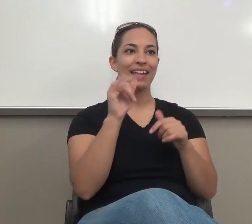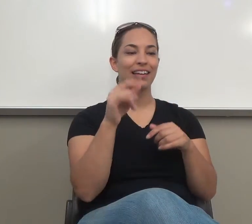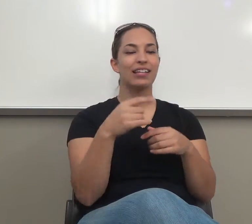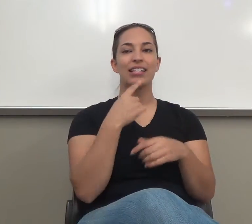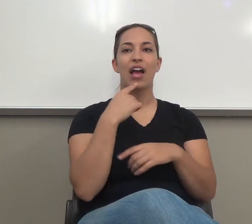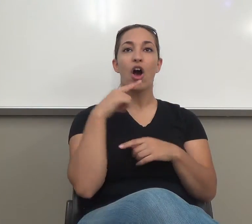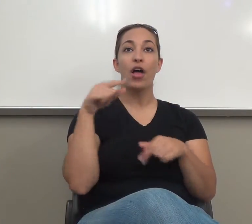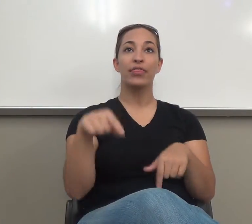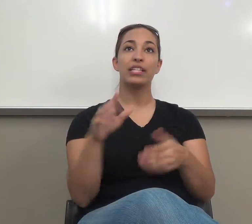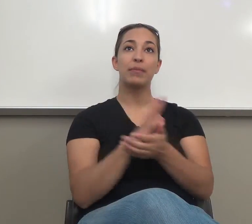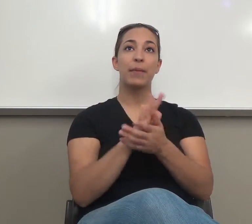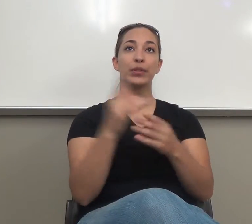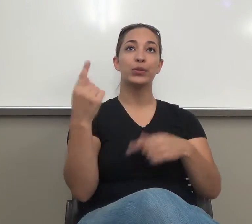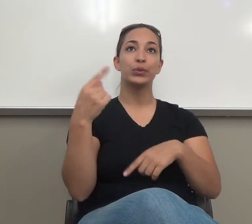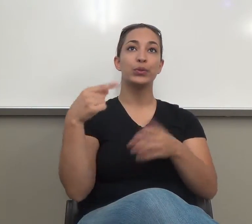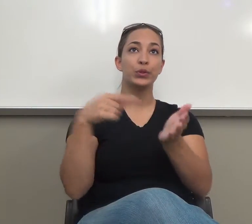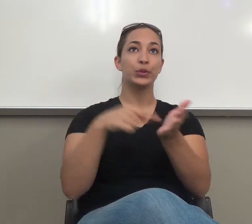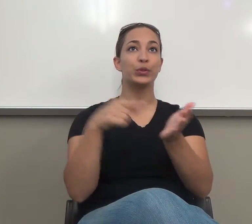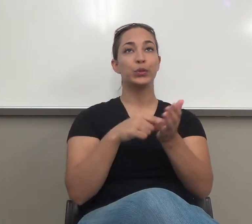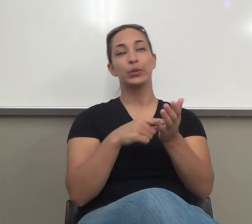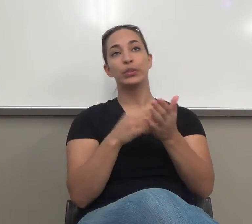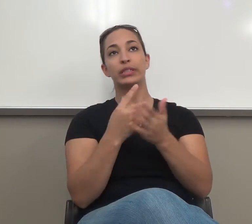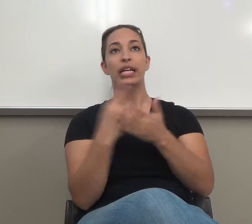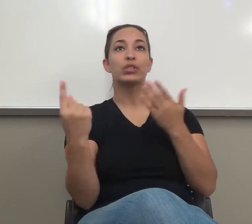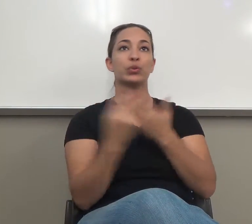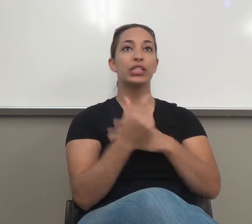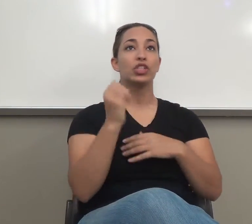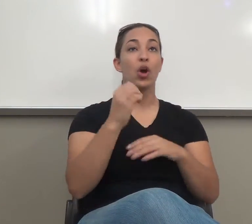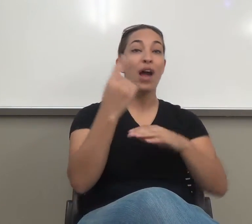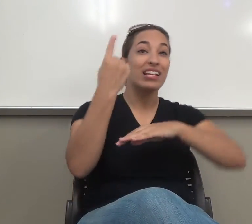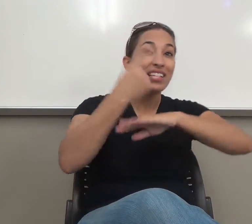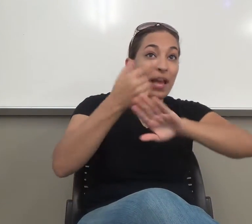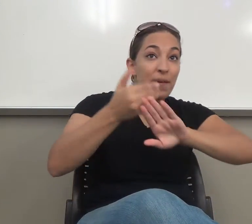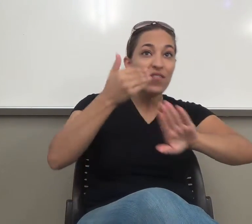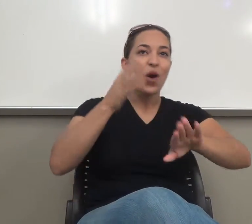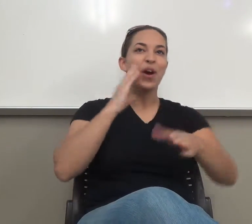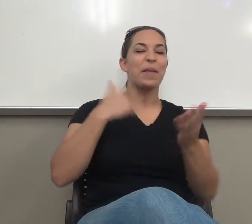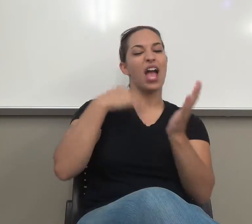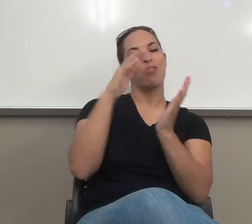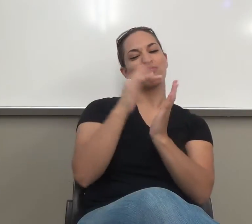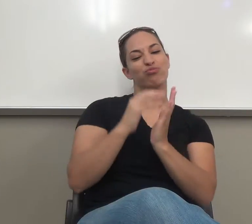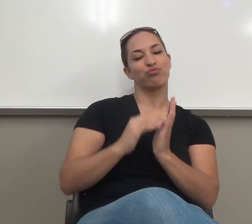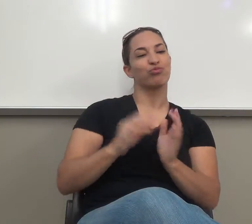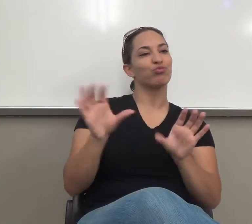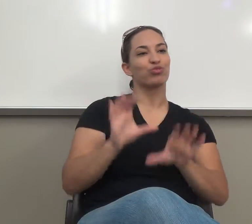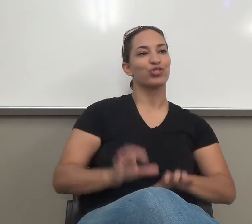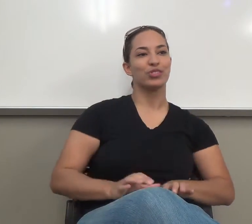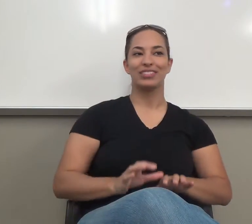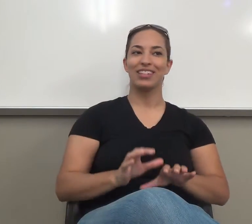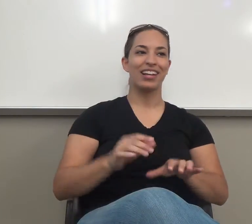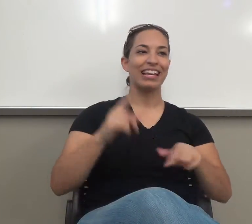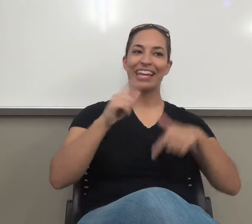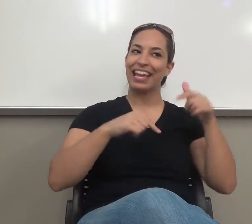That's not going to happen in this class. have to show me that you have this process. Okay. So choose a topic.